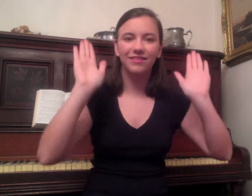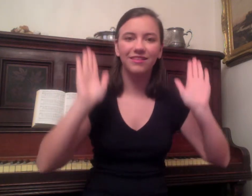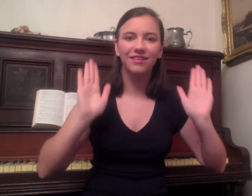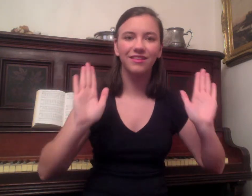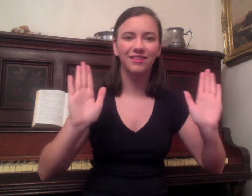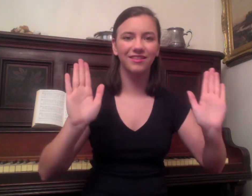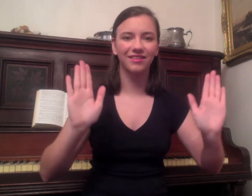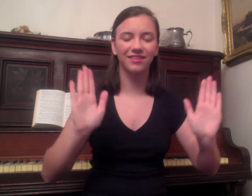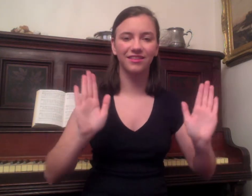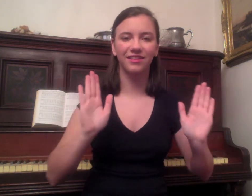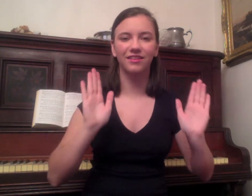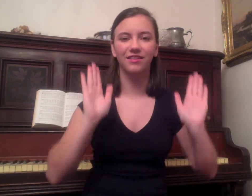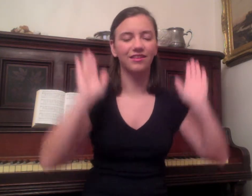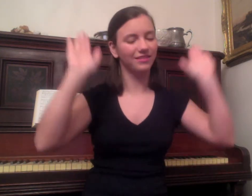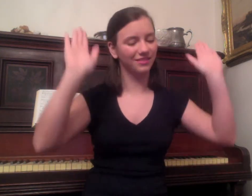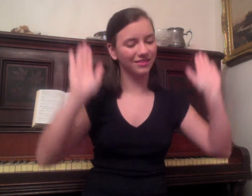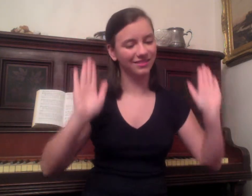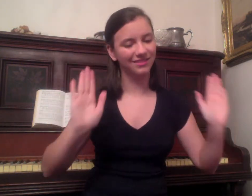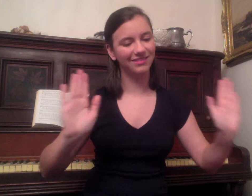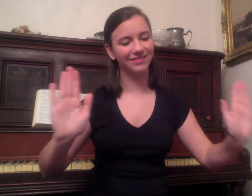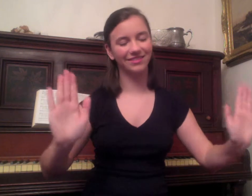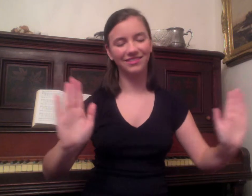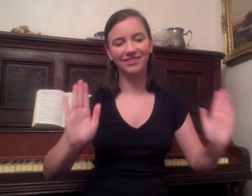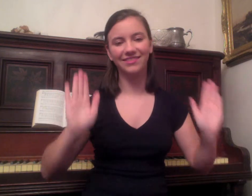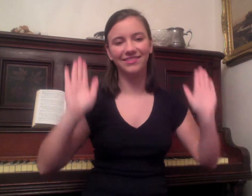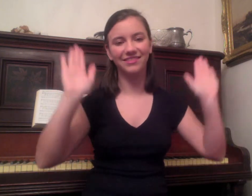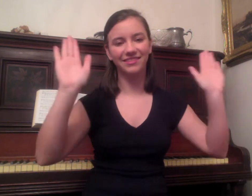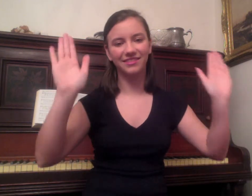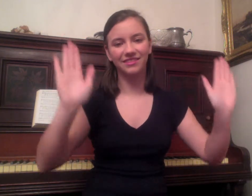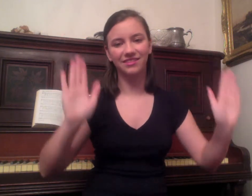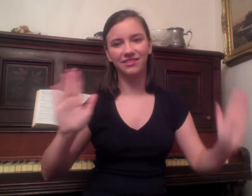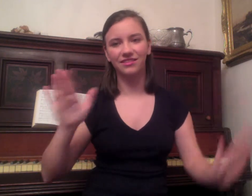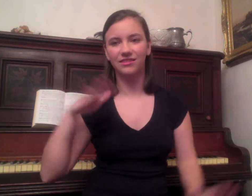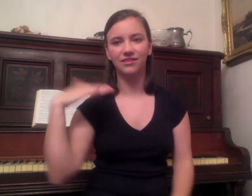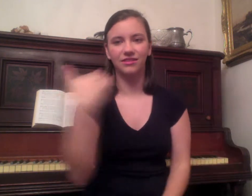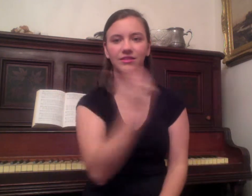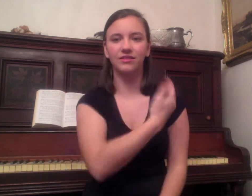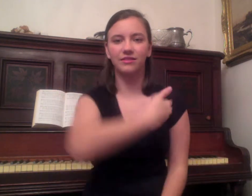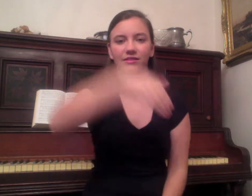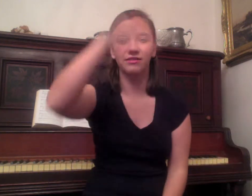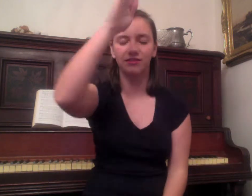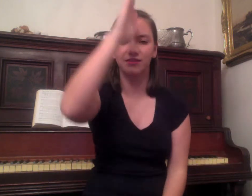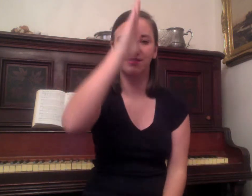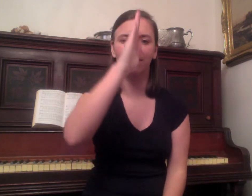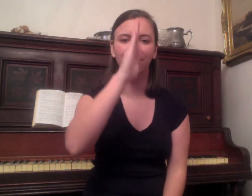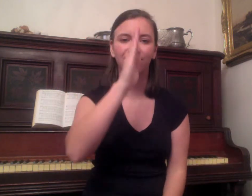is our God